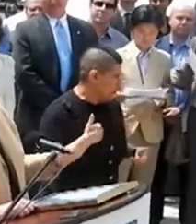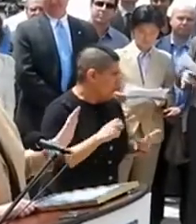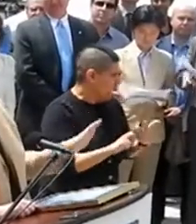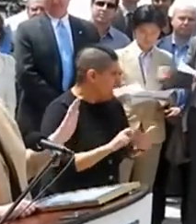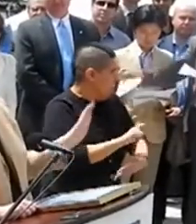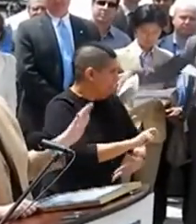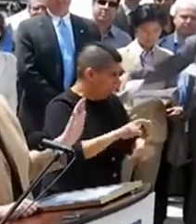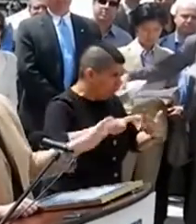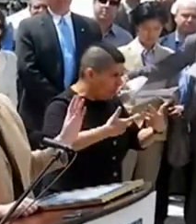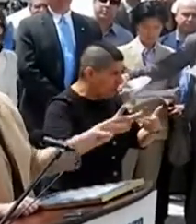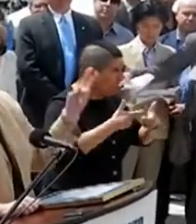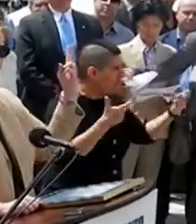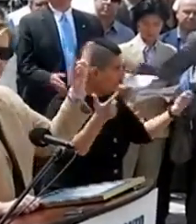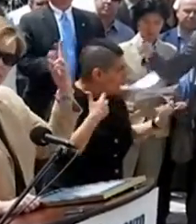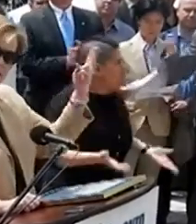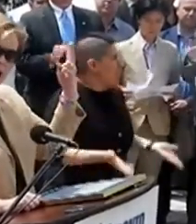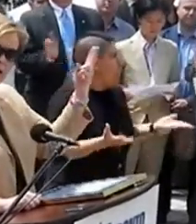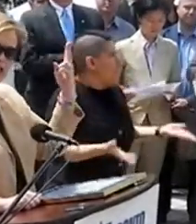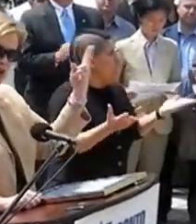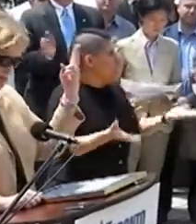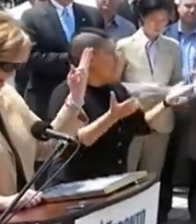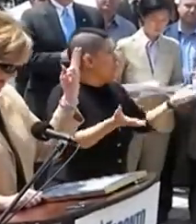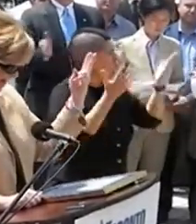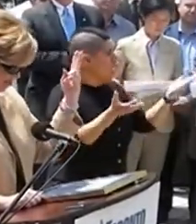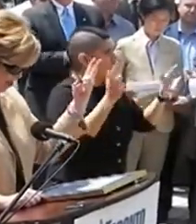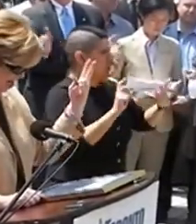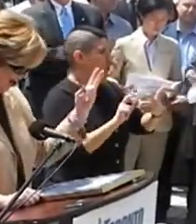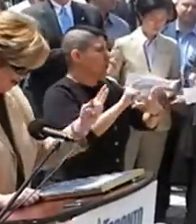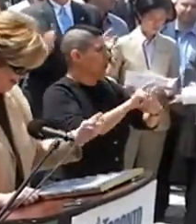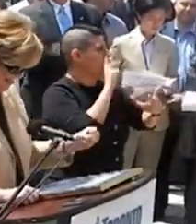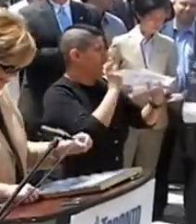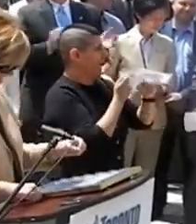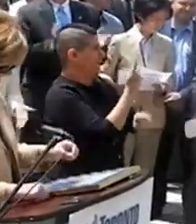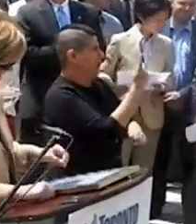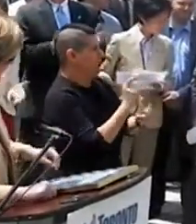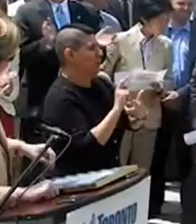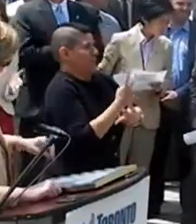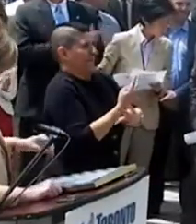that. We need bigger numbers. We'll never do by next year.